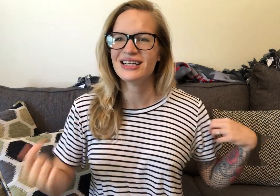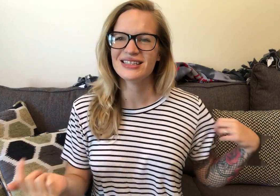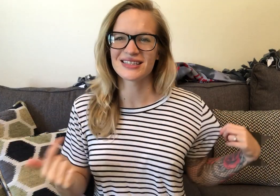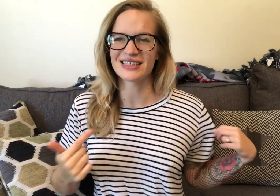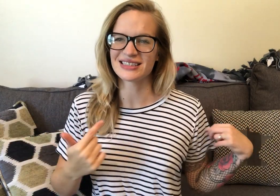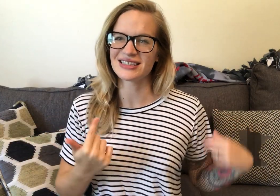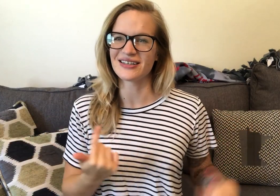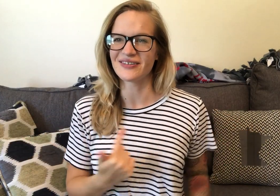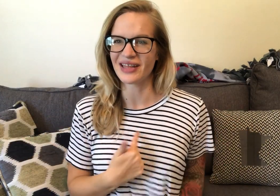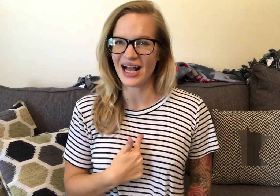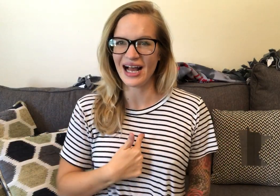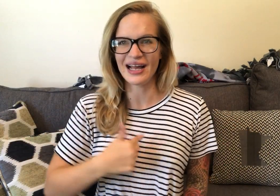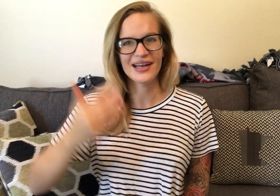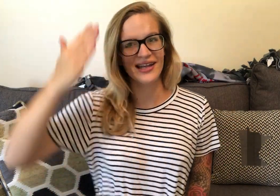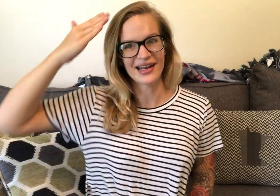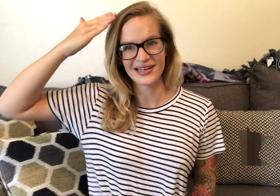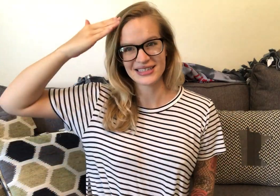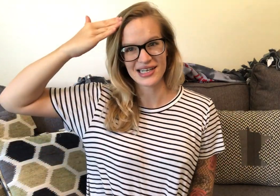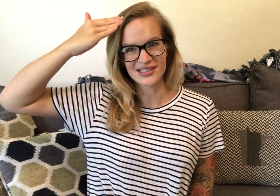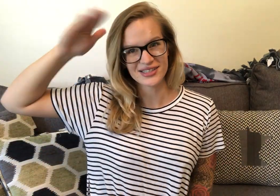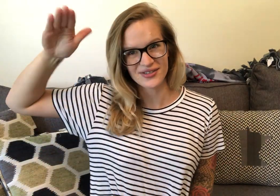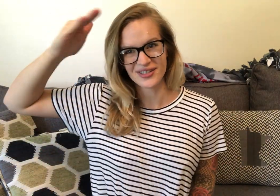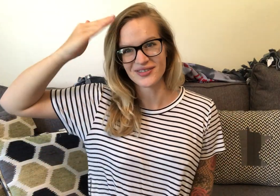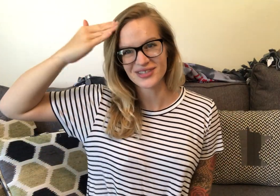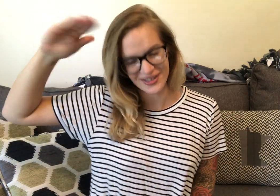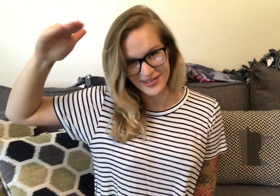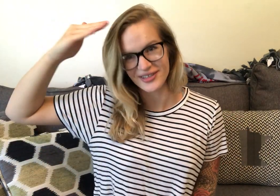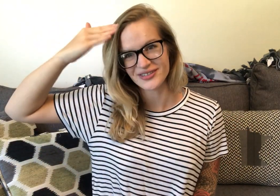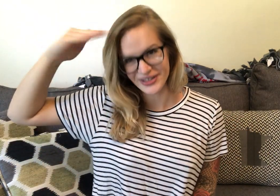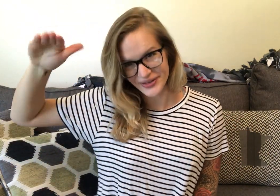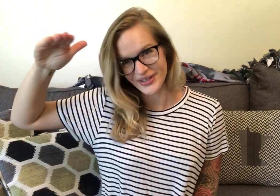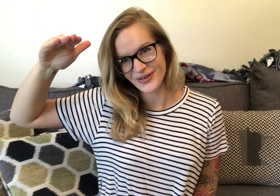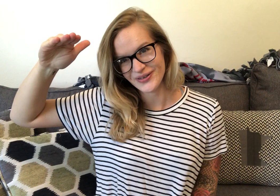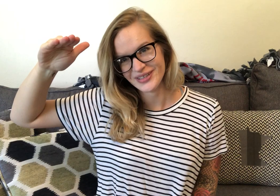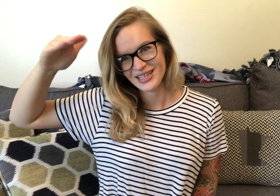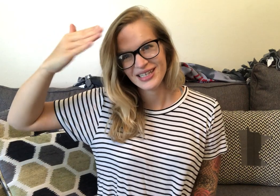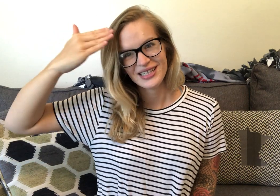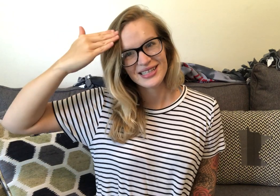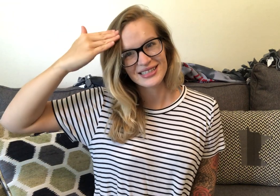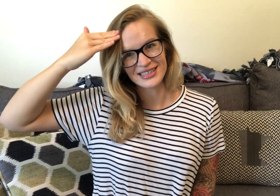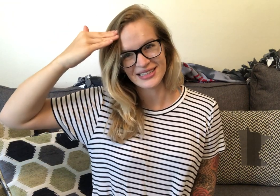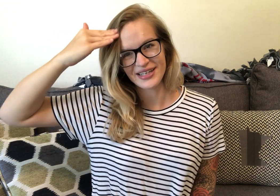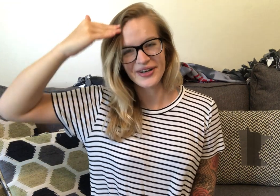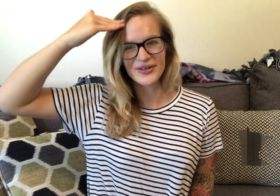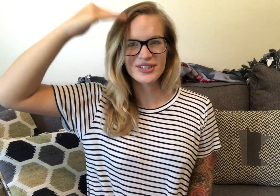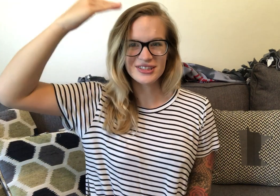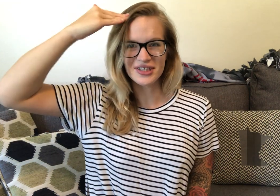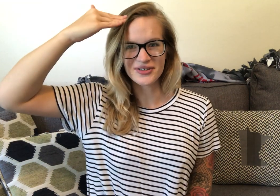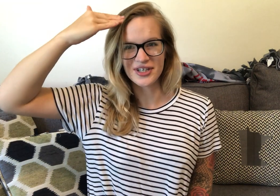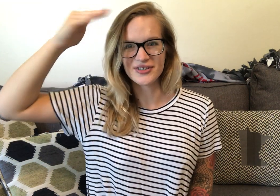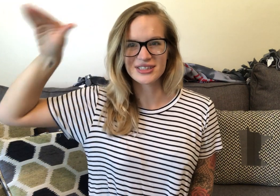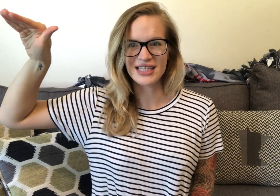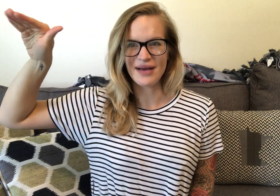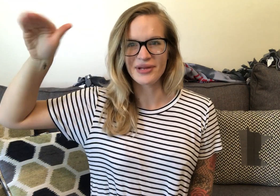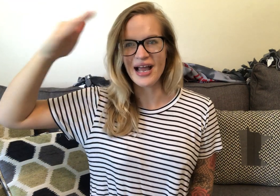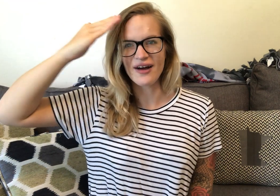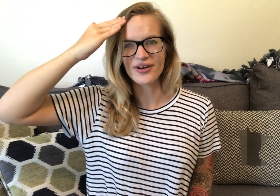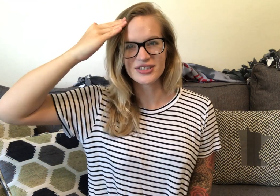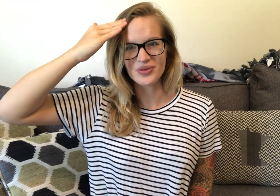So I just started with I and then I signed don't know, don't know, don't know. So this is no, don't know, is tapping out as